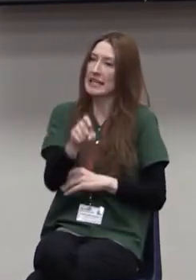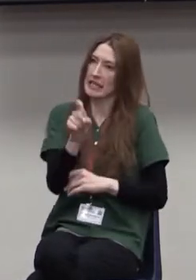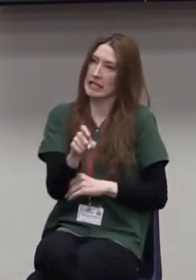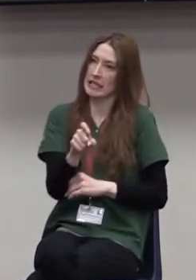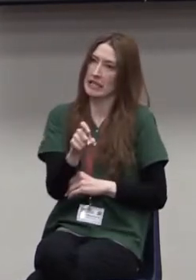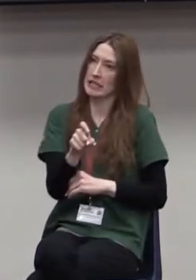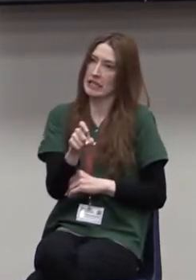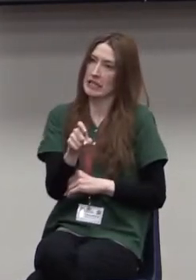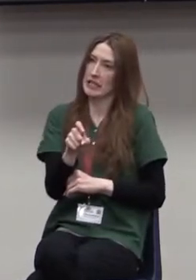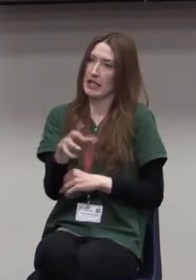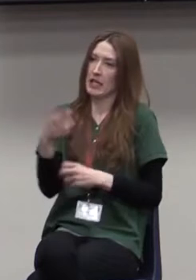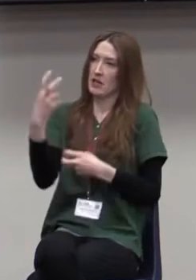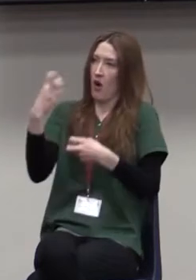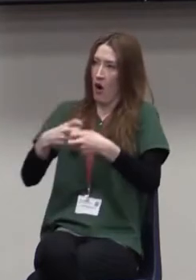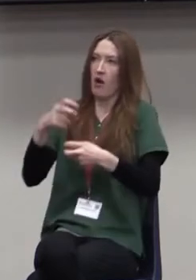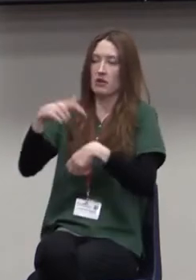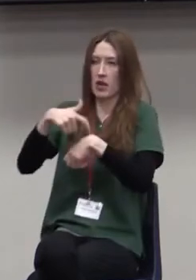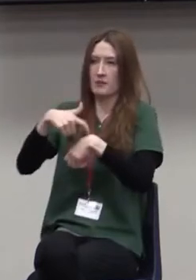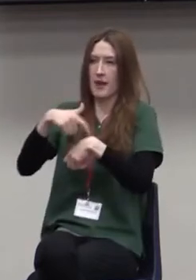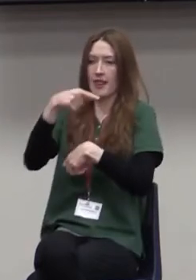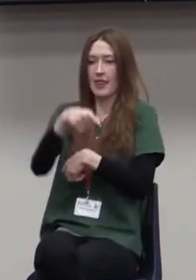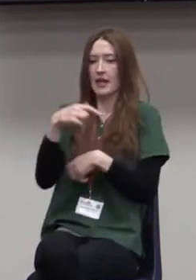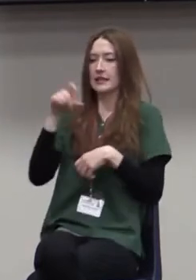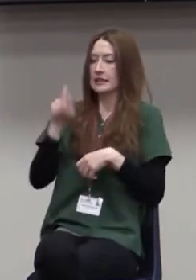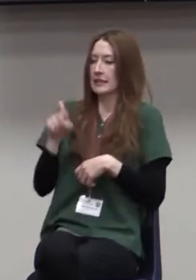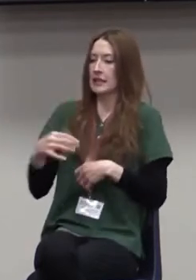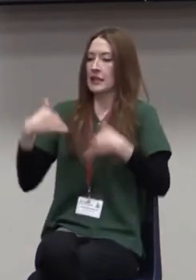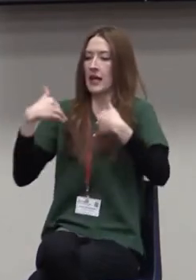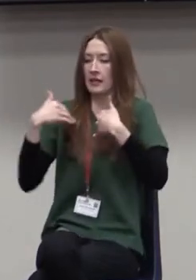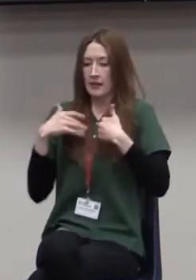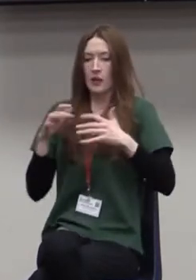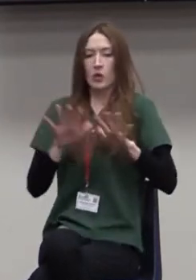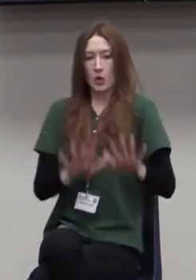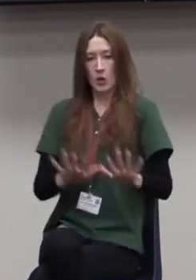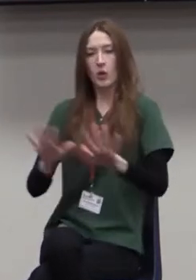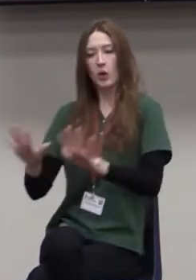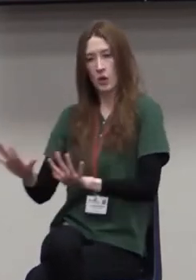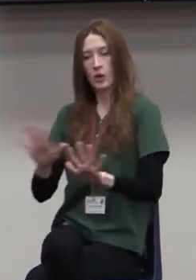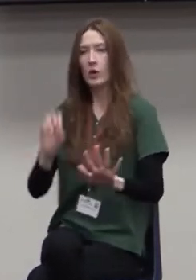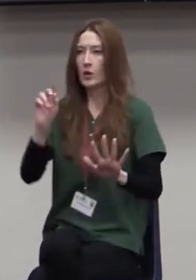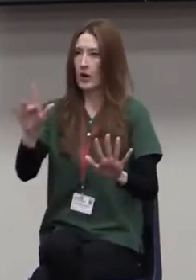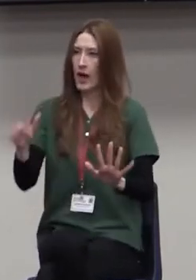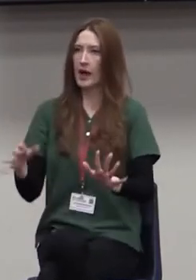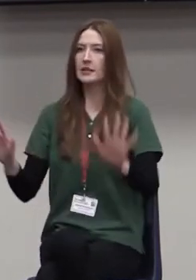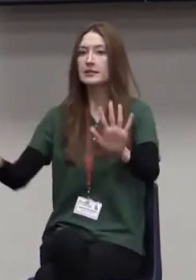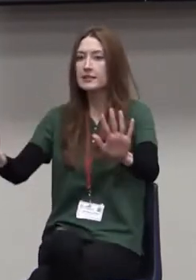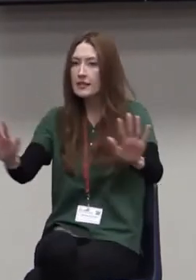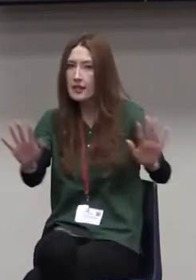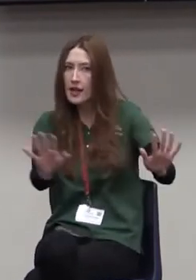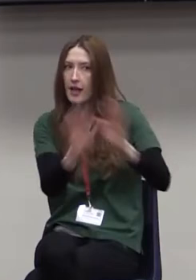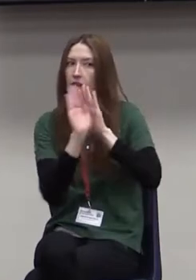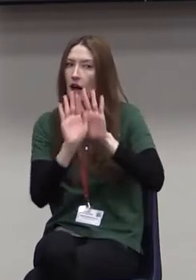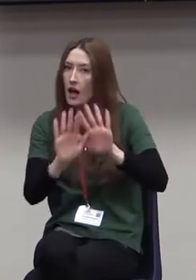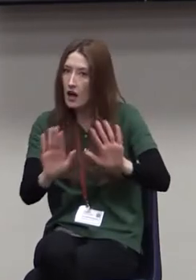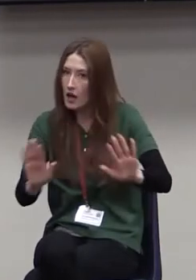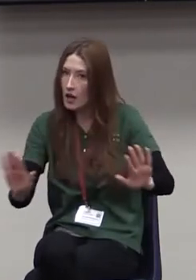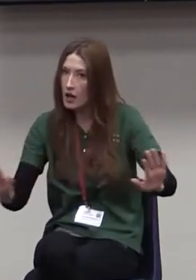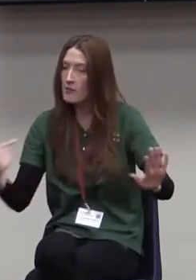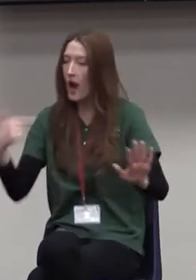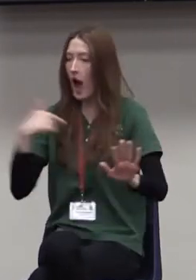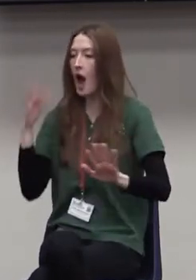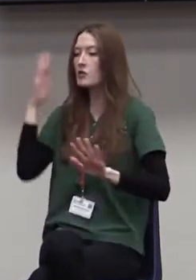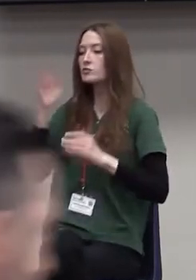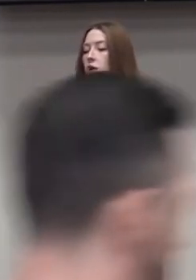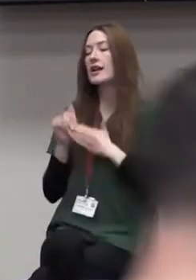They need to be able to keep their composure. They need to be able to help others remain calm while they navigate